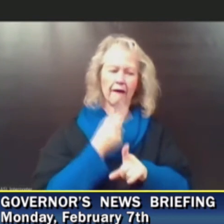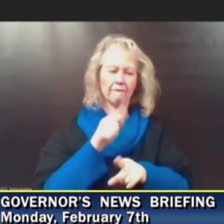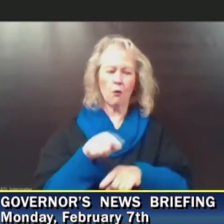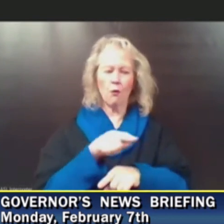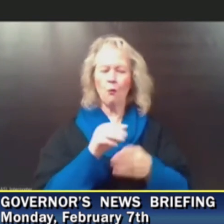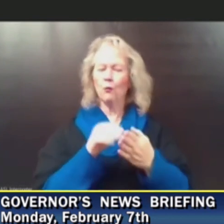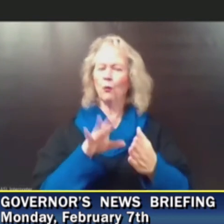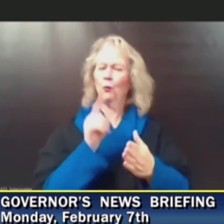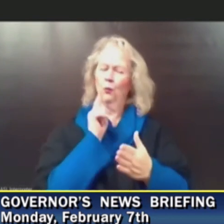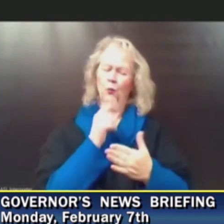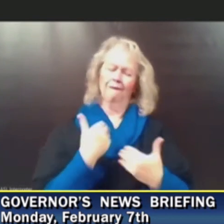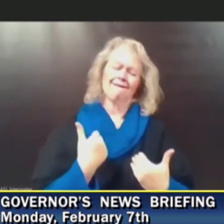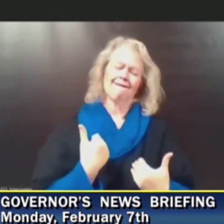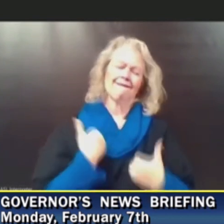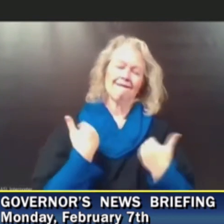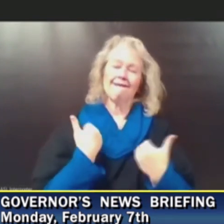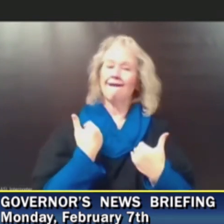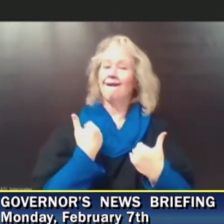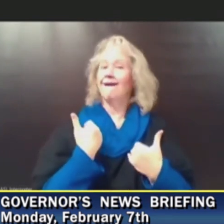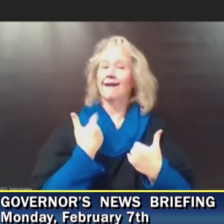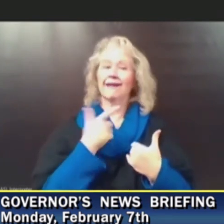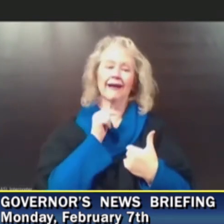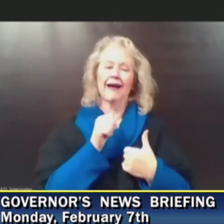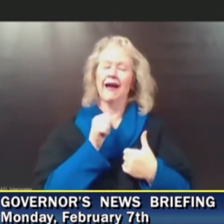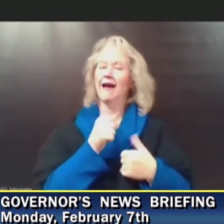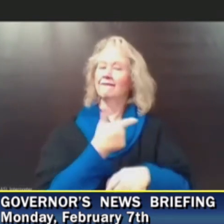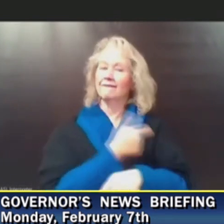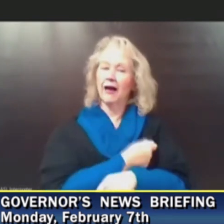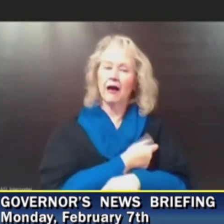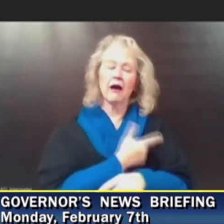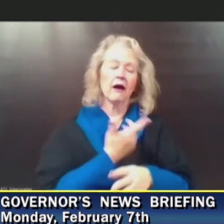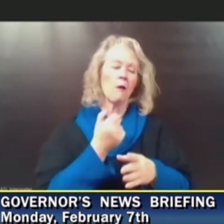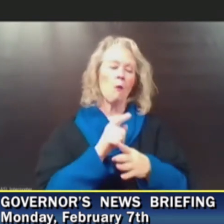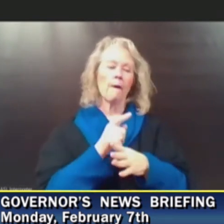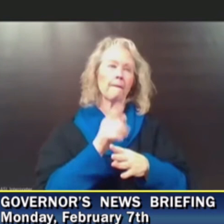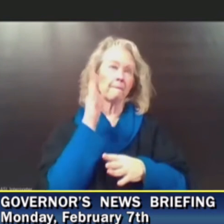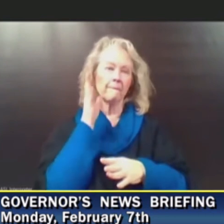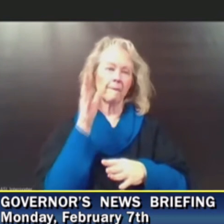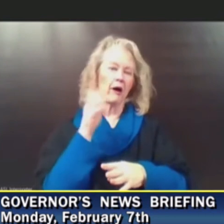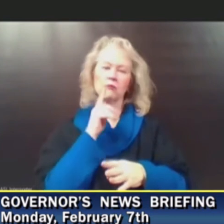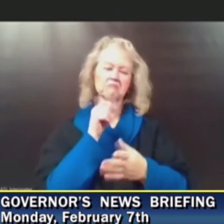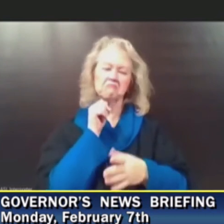or students whose parents haven't gotten them vaccinated? Is there any change there?